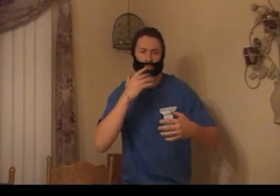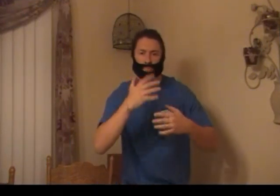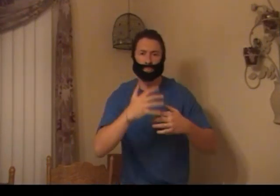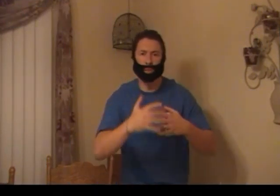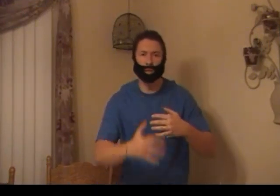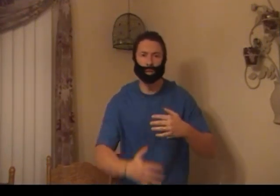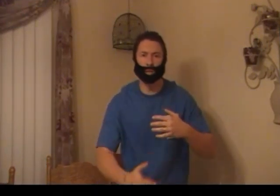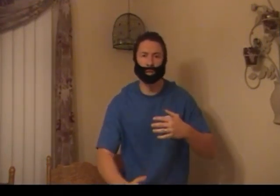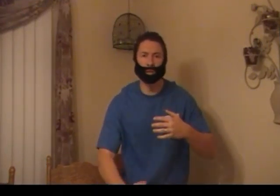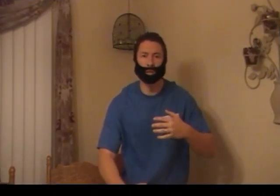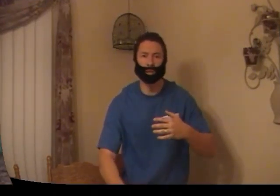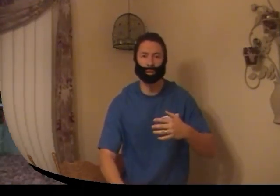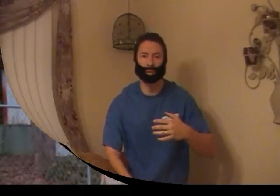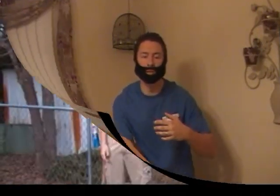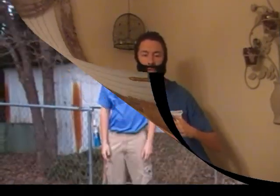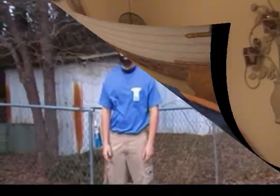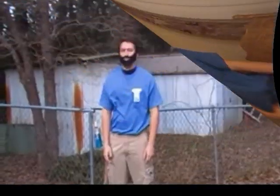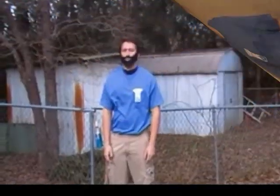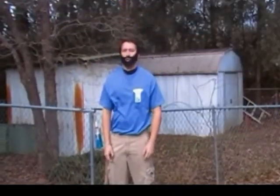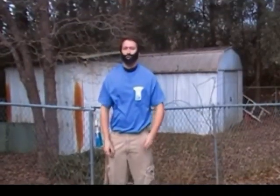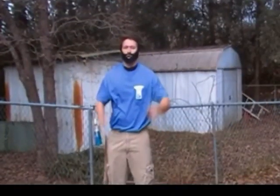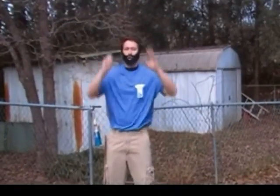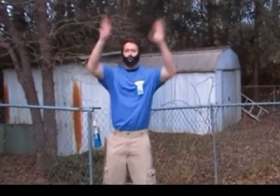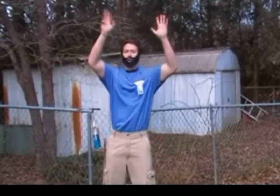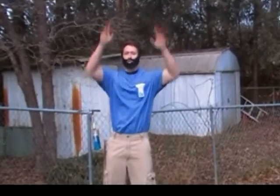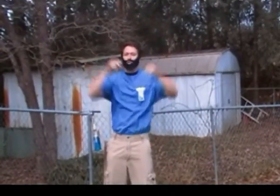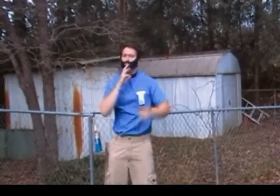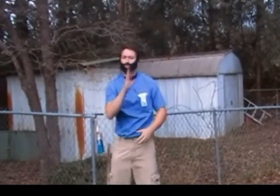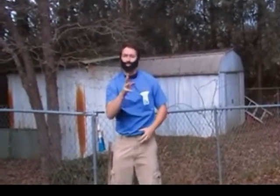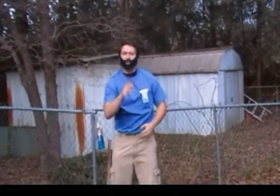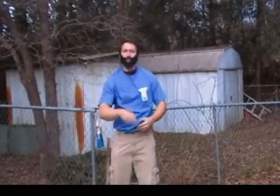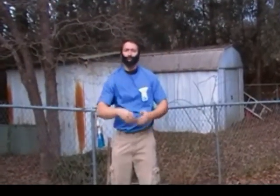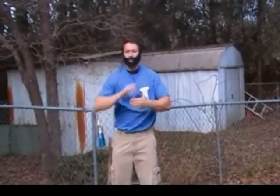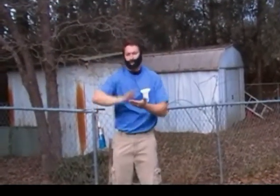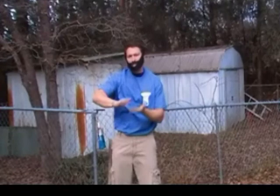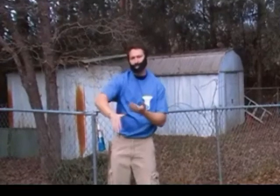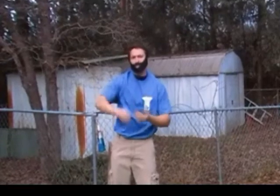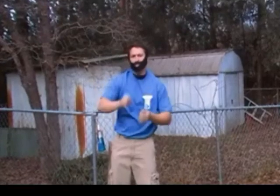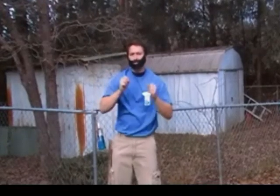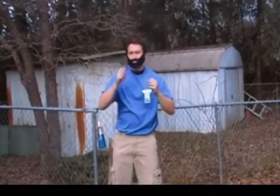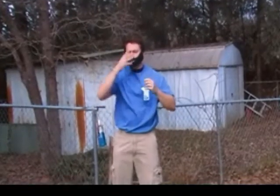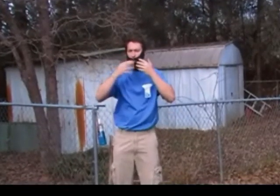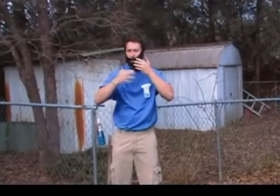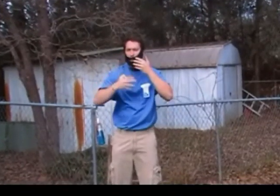Blood! Awesome Spray cleans blood.